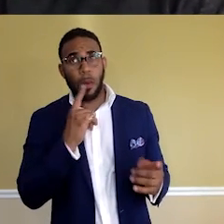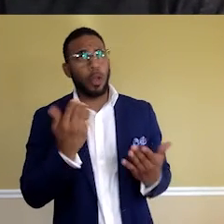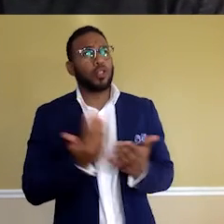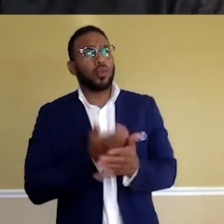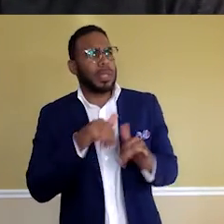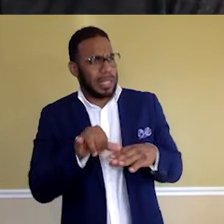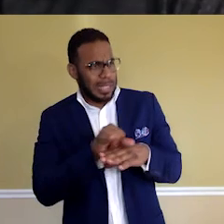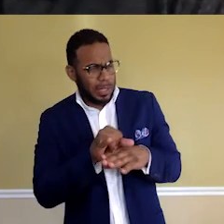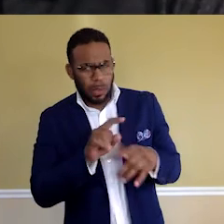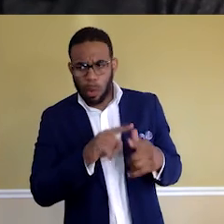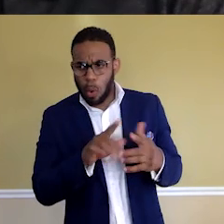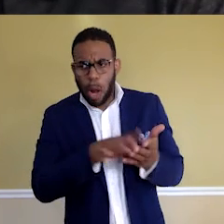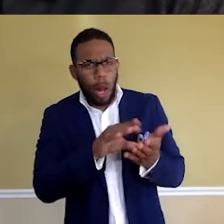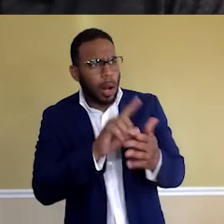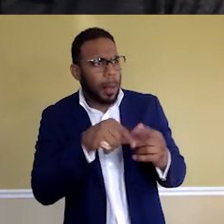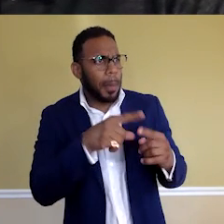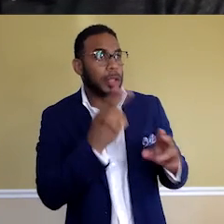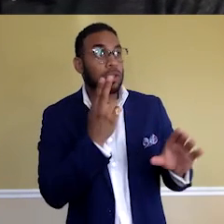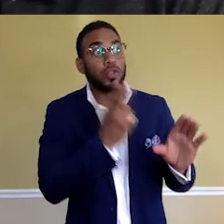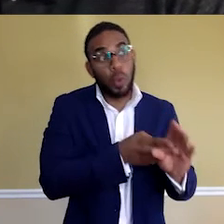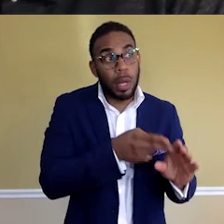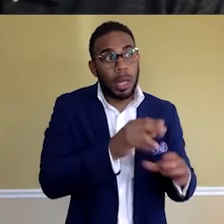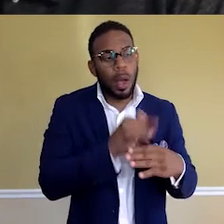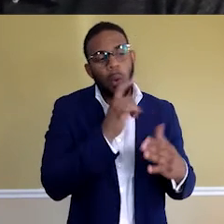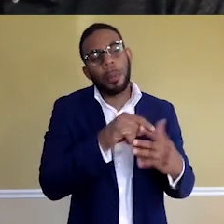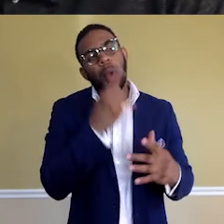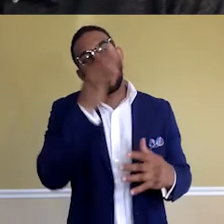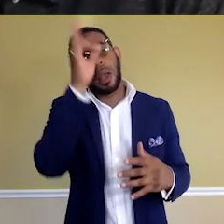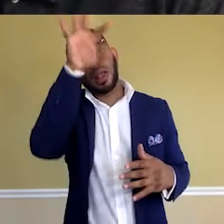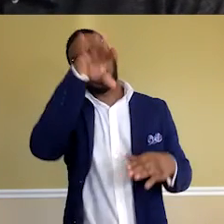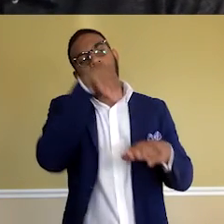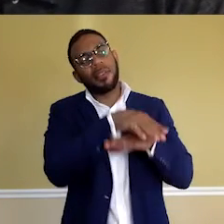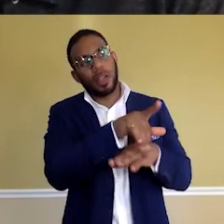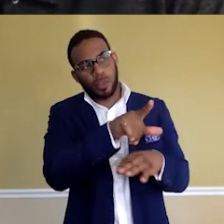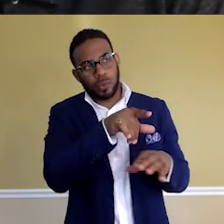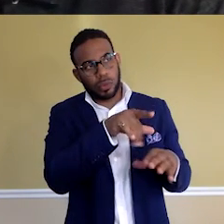industry or learning or about to join the industry, what would be one piece of advice that you would bestow upon?